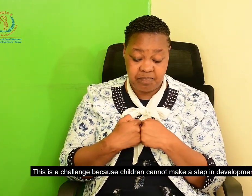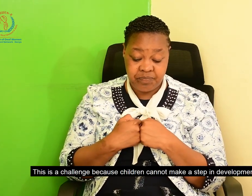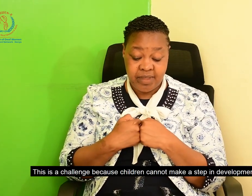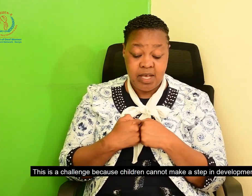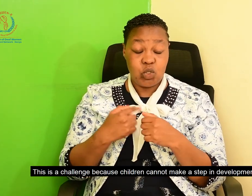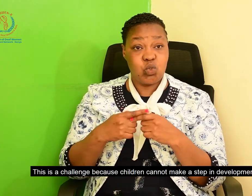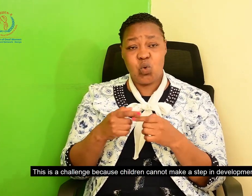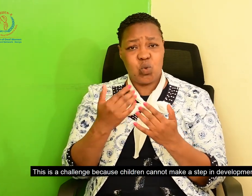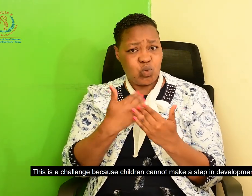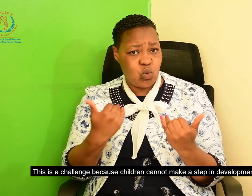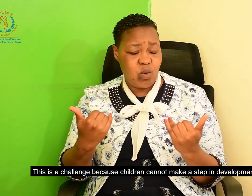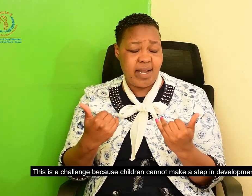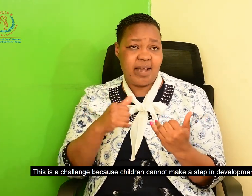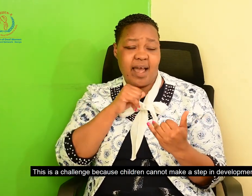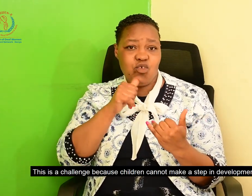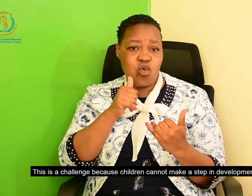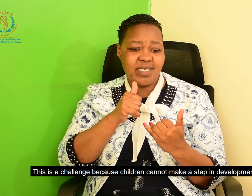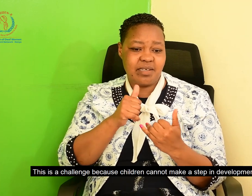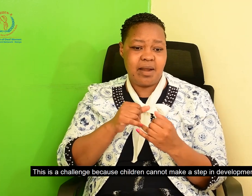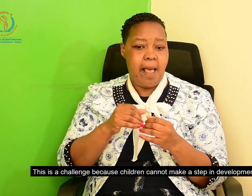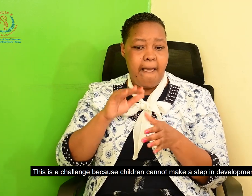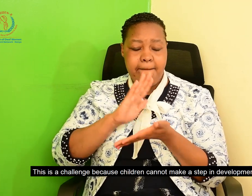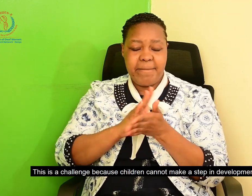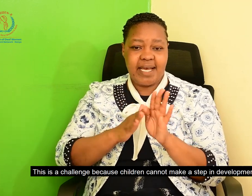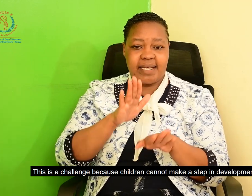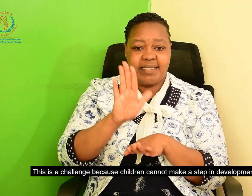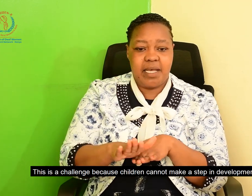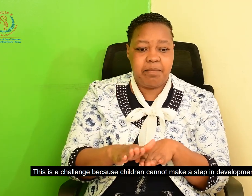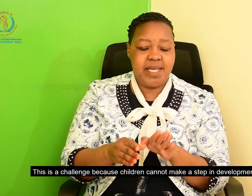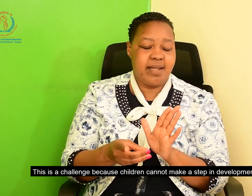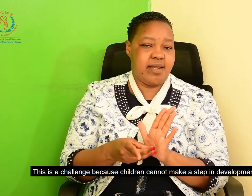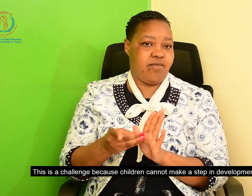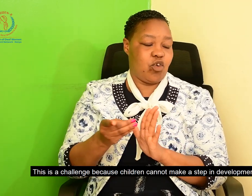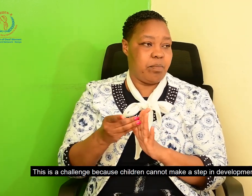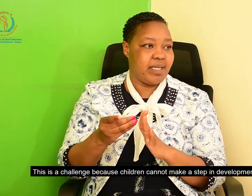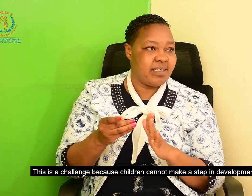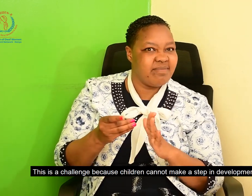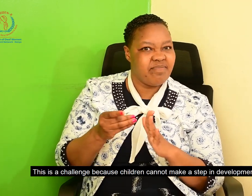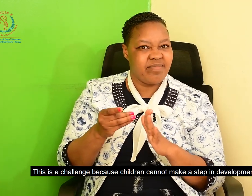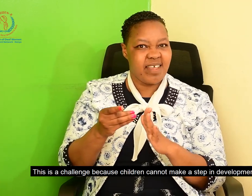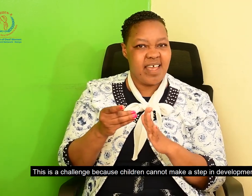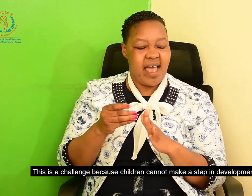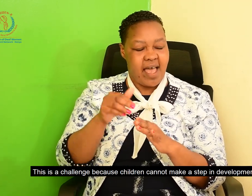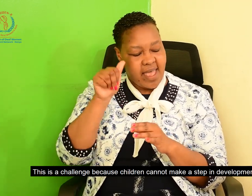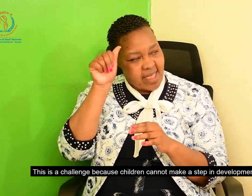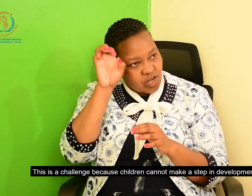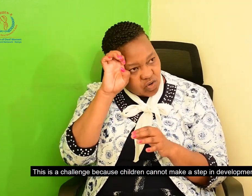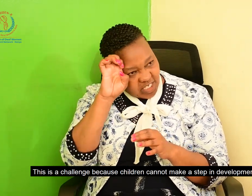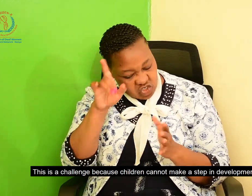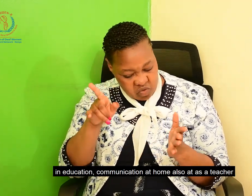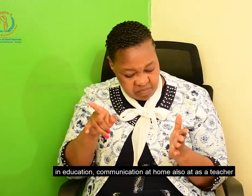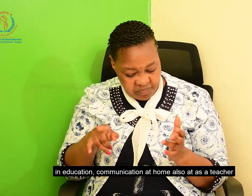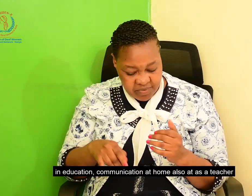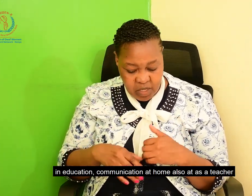big challenge. So, children cannot make a step in development in